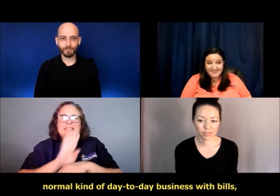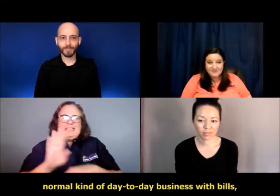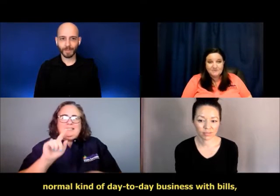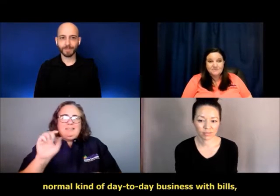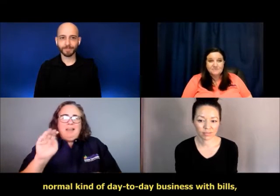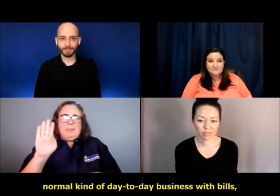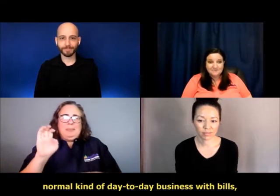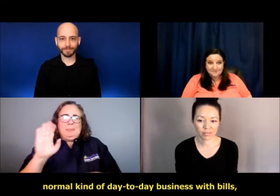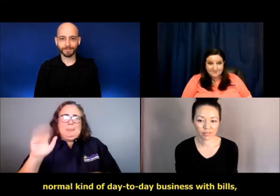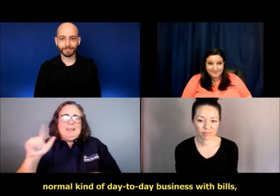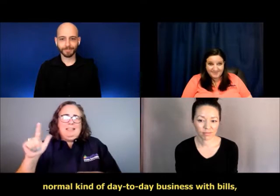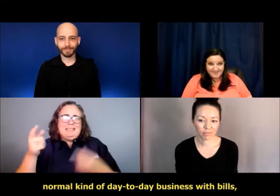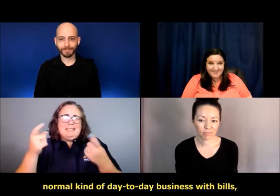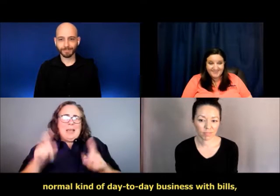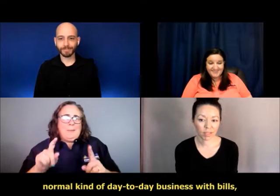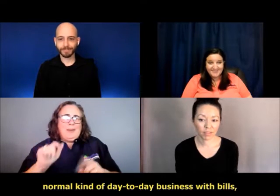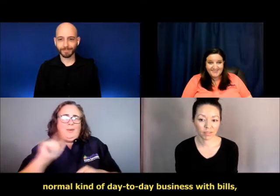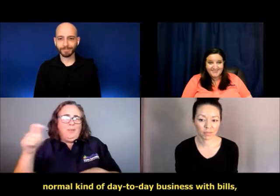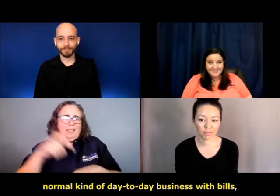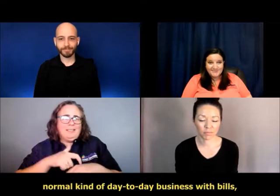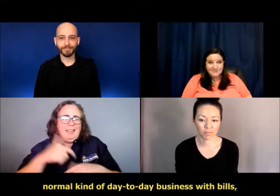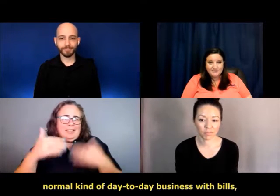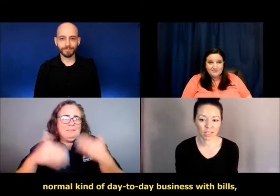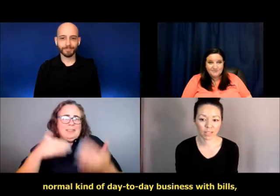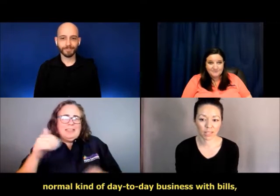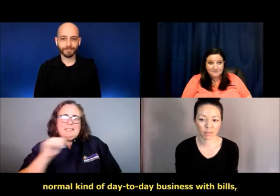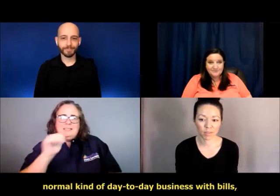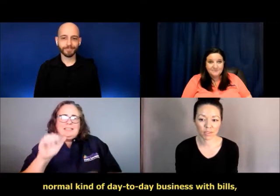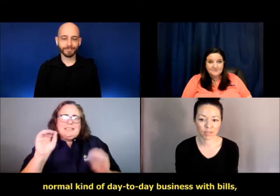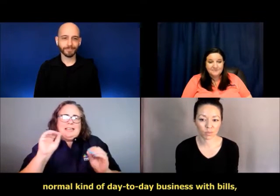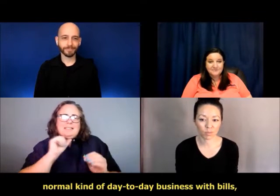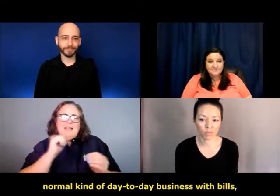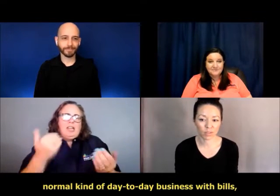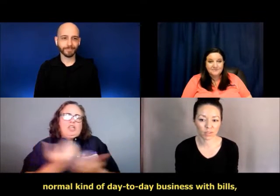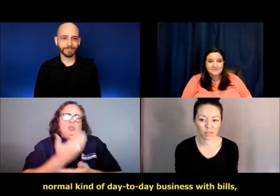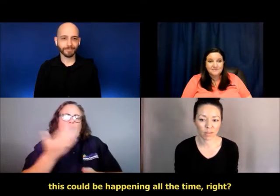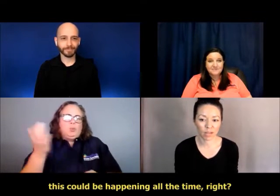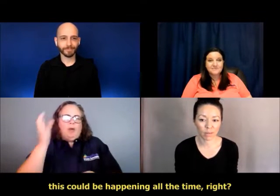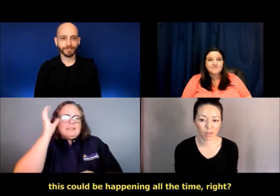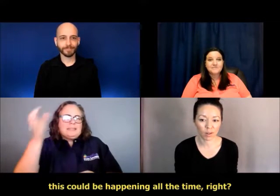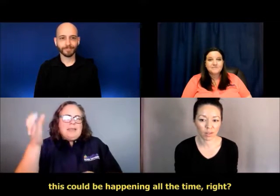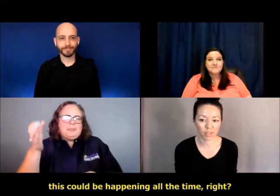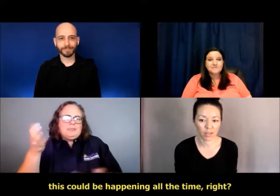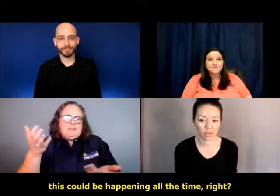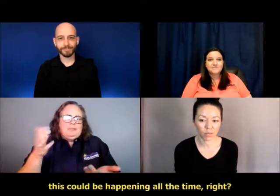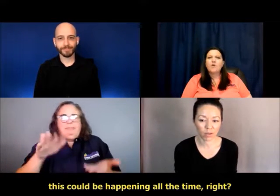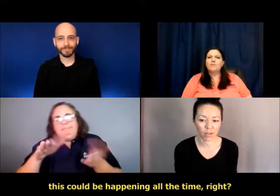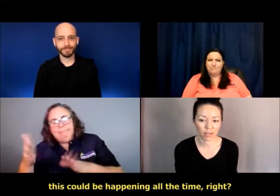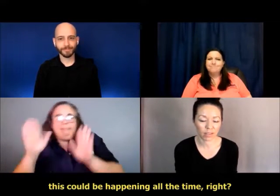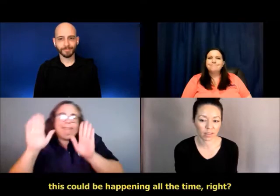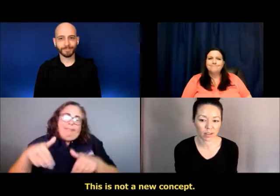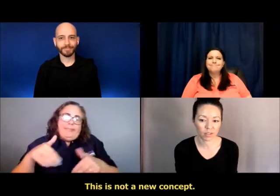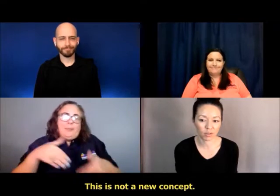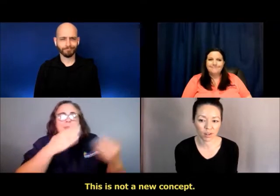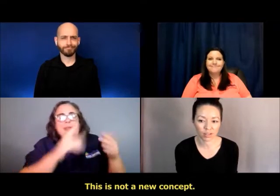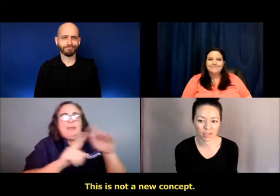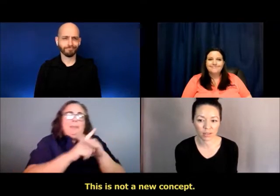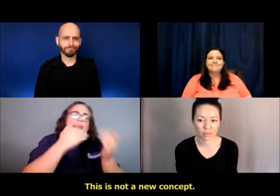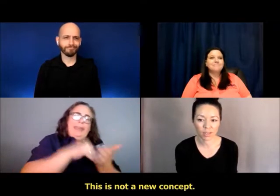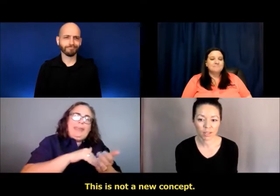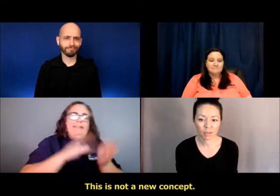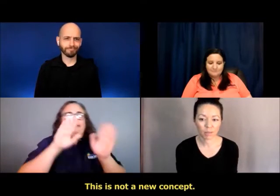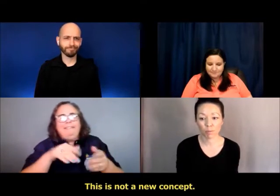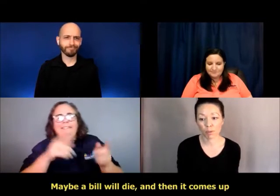kind of day-to-day business with bills, this could be happening all the time, right? This is not a new